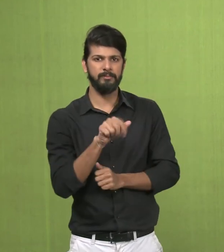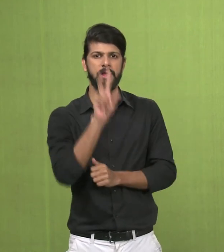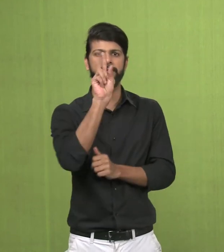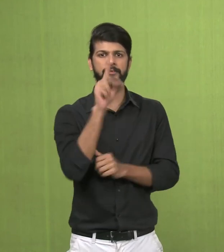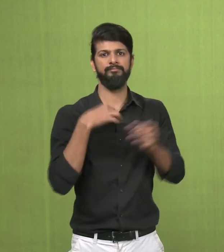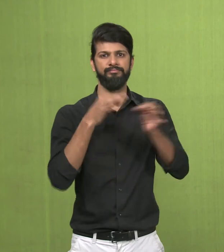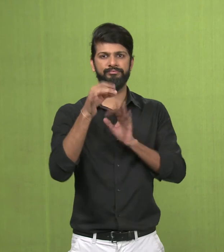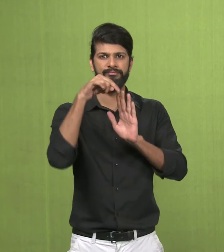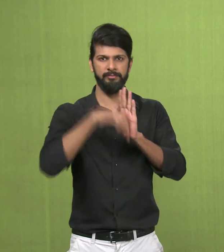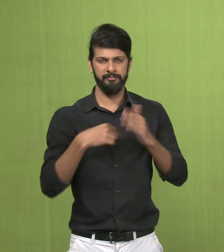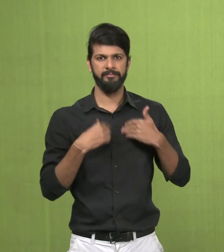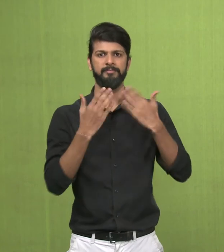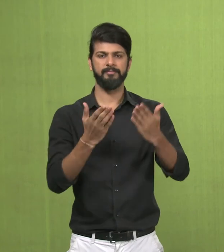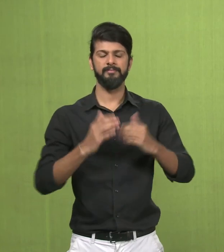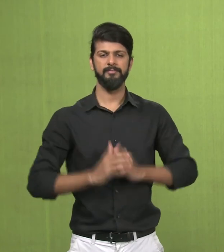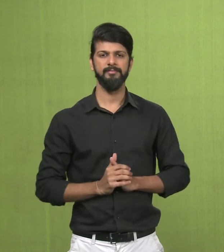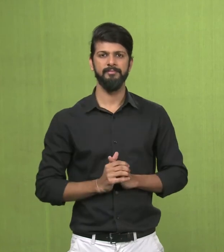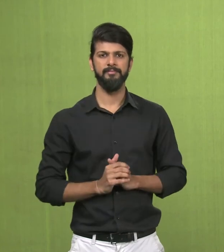Now, let us discuss about the second sculpture.